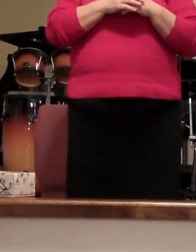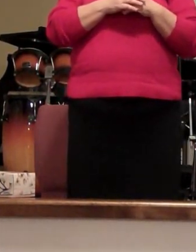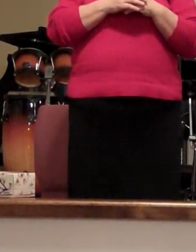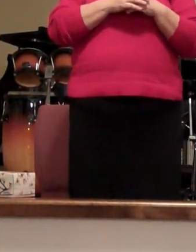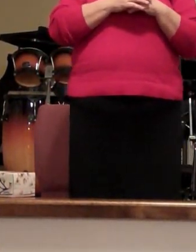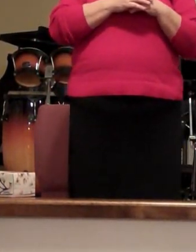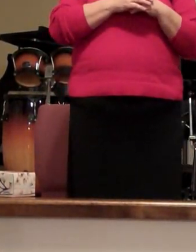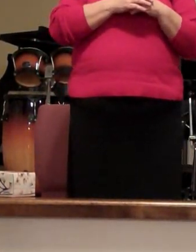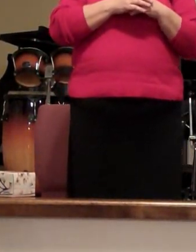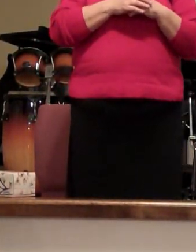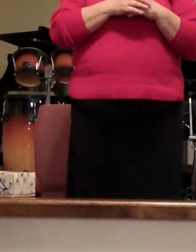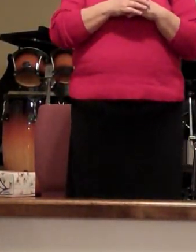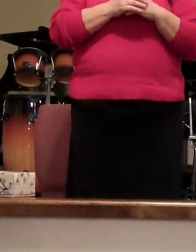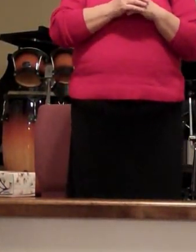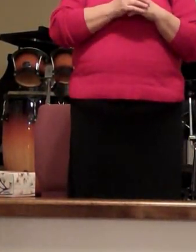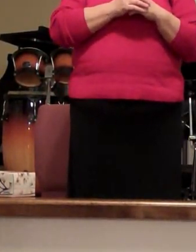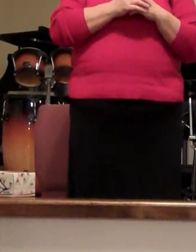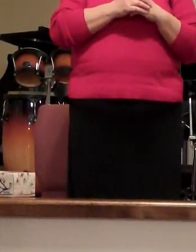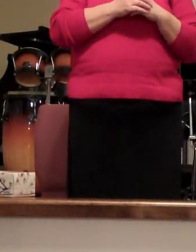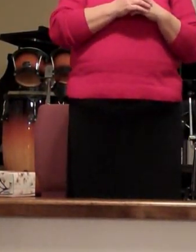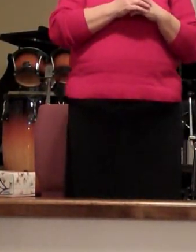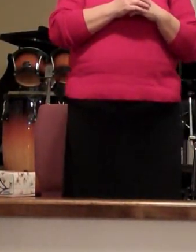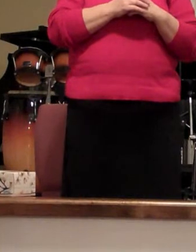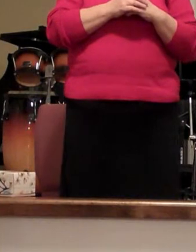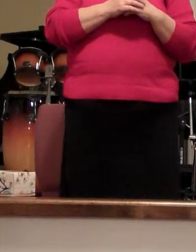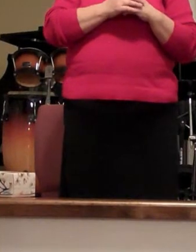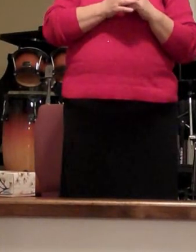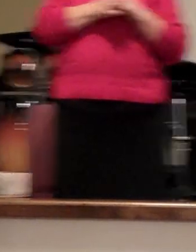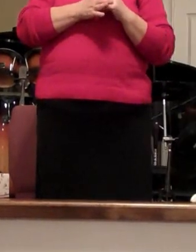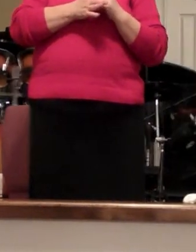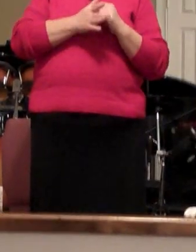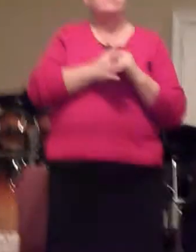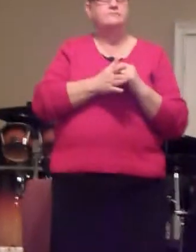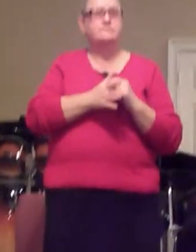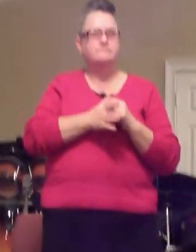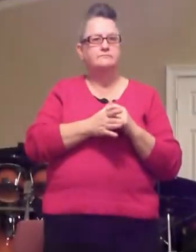there's your bible real sister sorry did you find it real quick